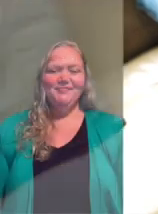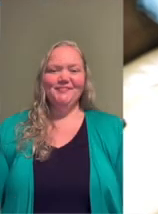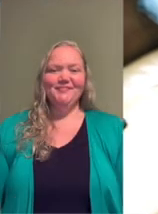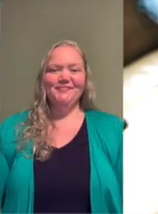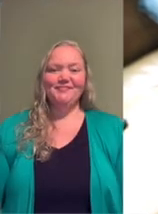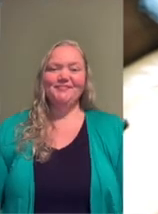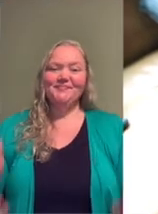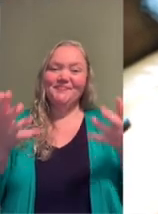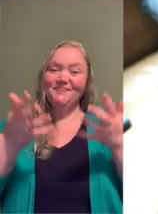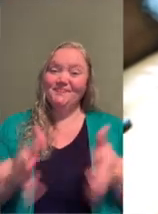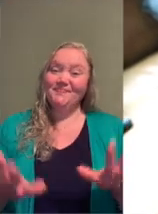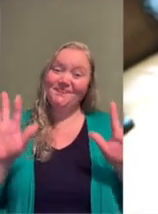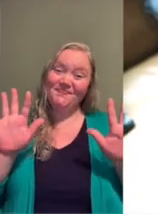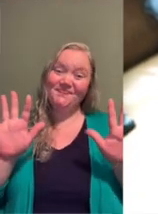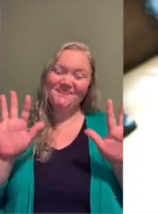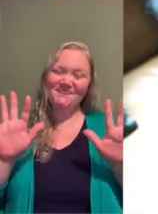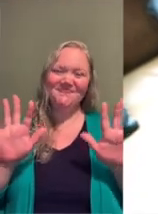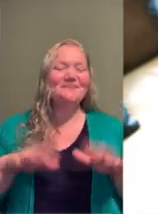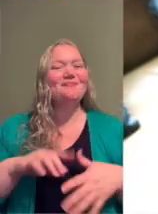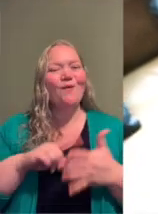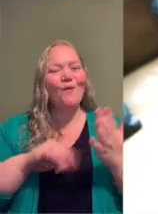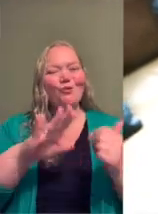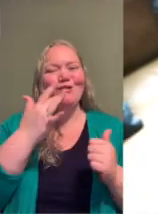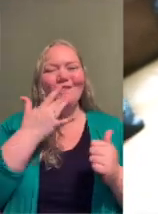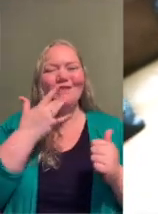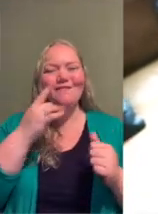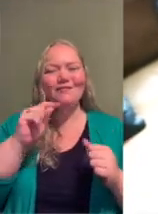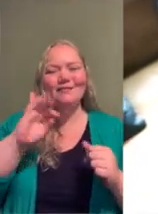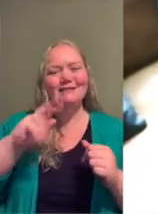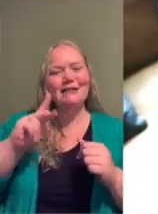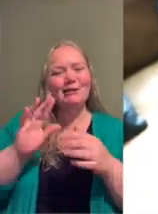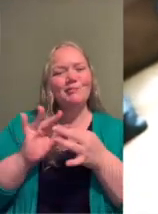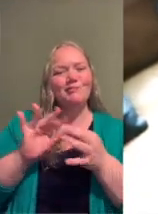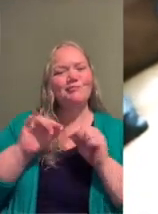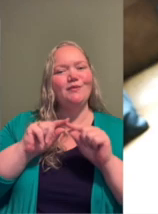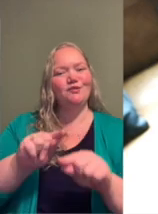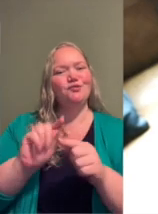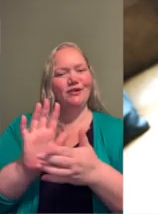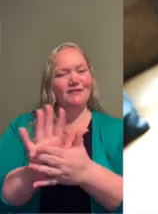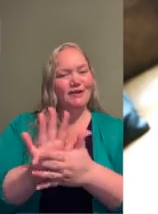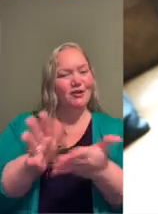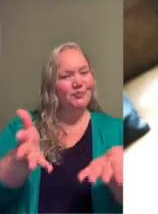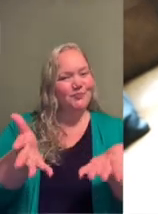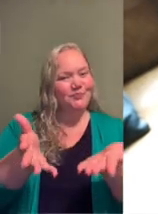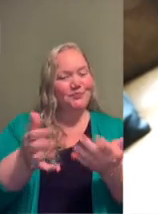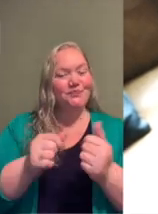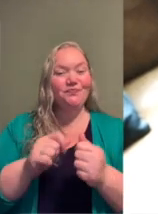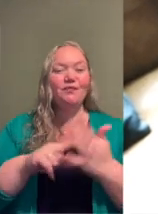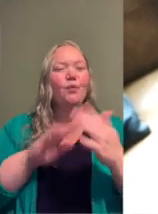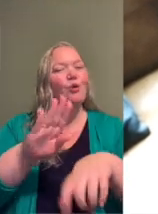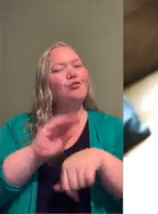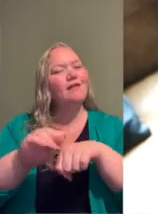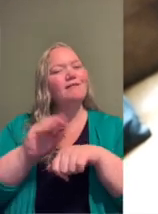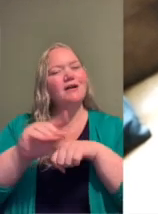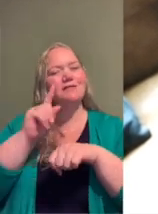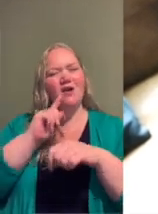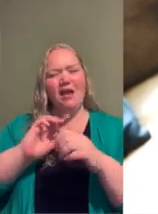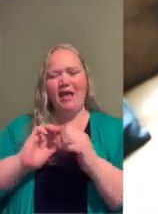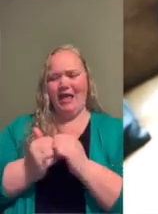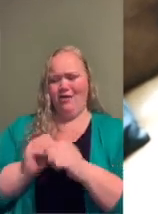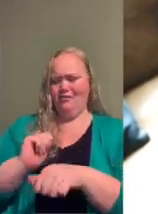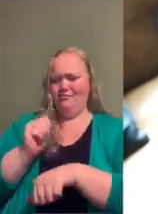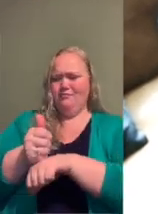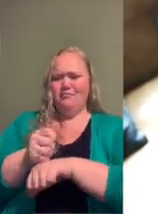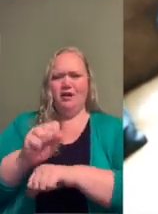And with that, we're at the end. What was your favorite Software Development Lifecycle tip in the video? What advice do you have for implementing Software Development